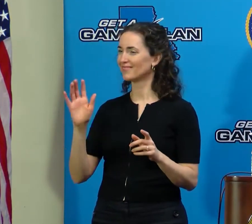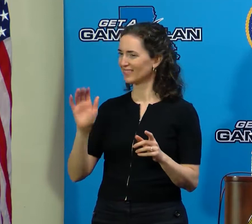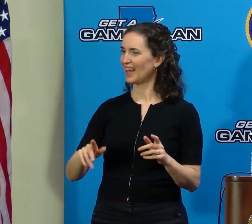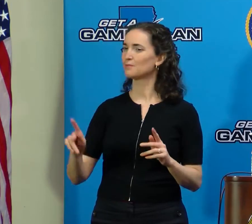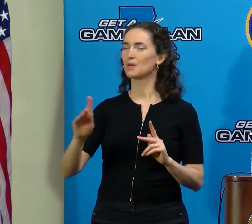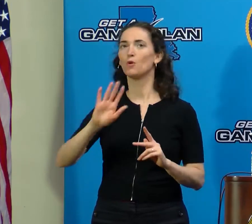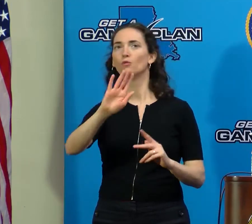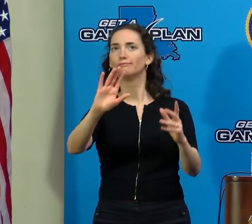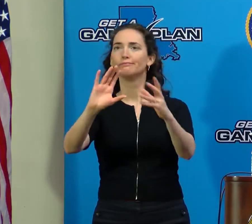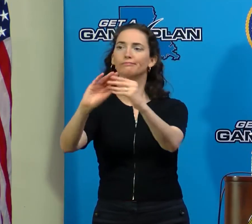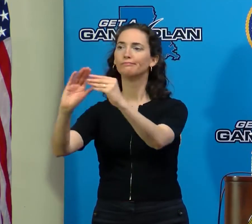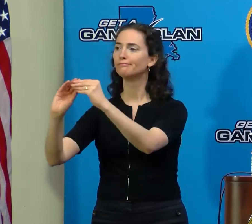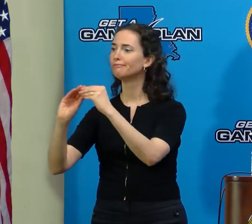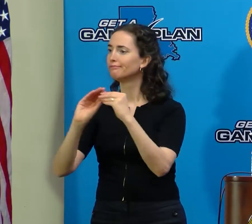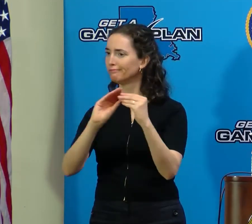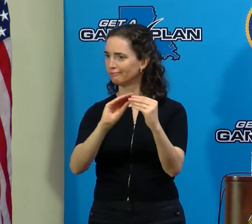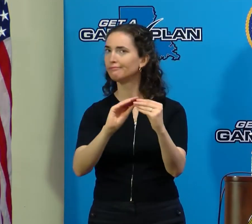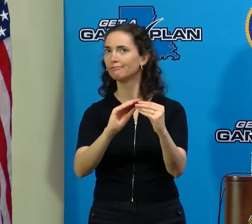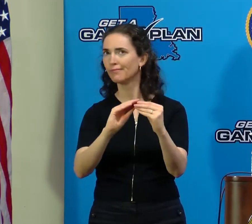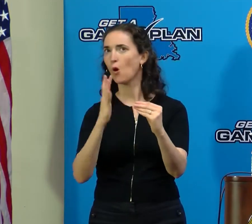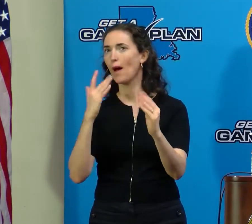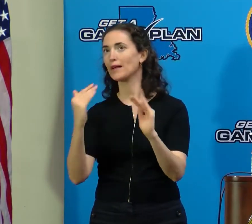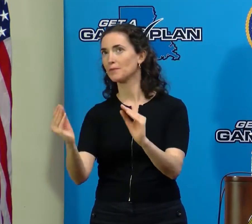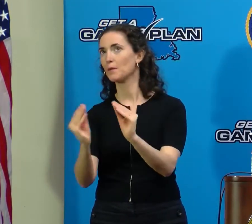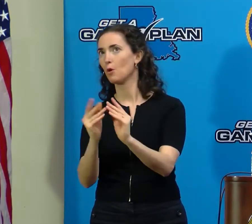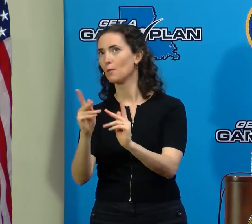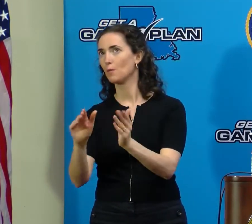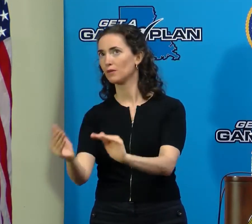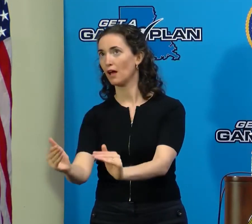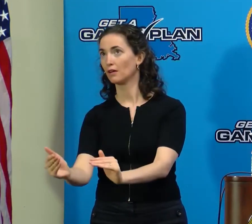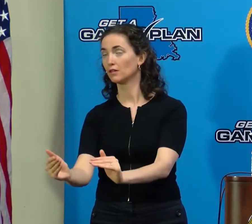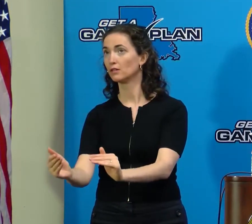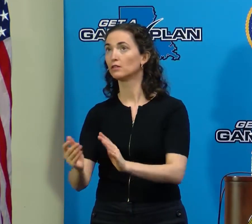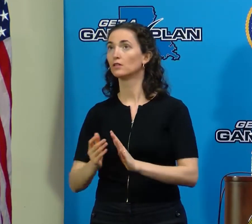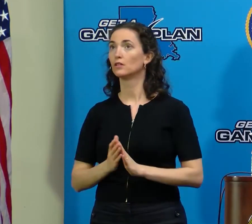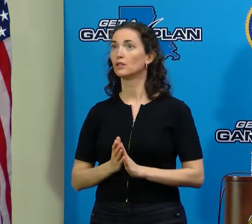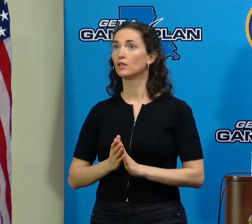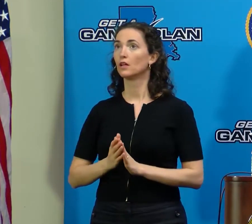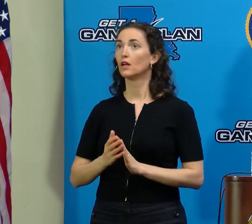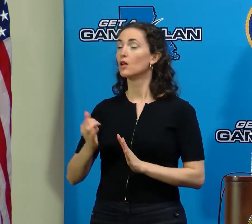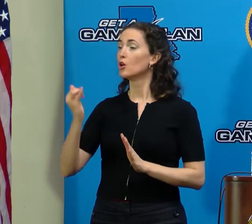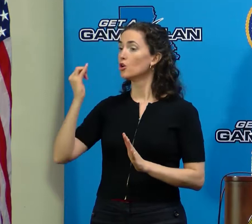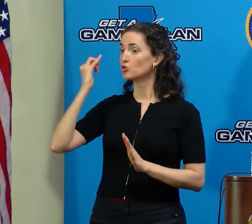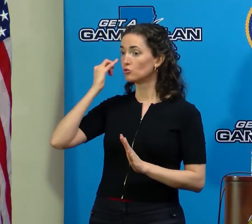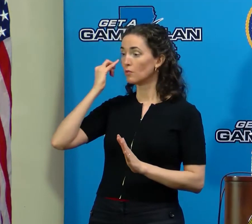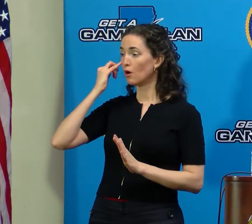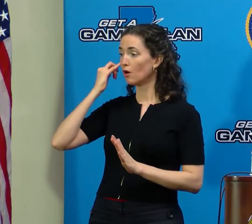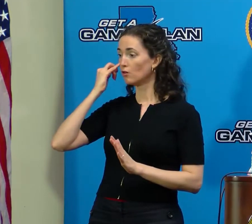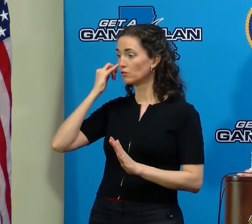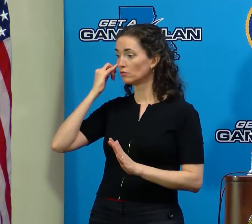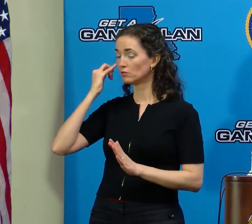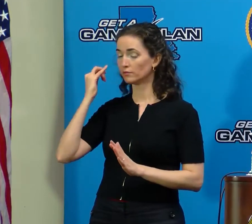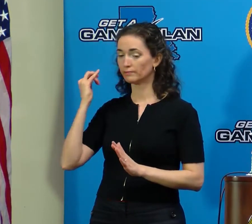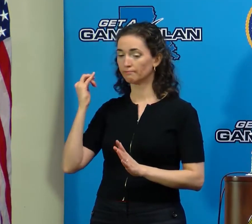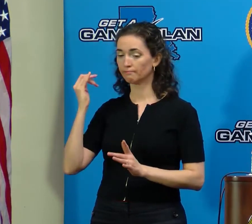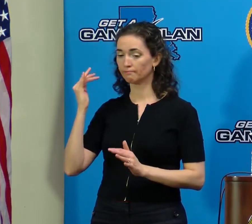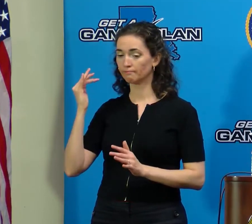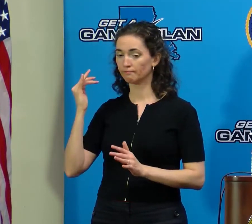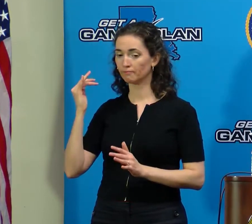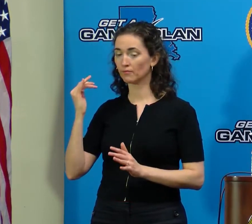there, and I would be surprised, but obviously very pleasantly surprised, if the